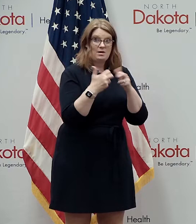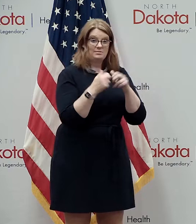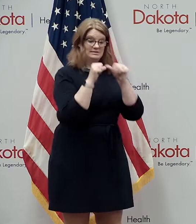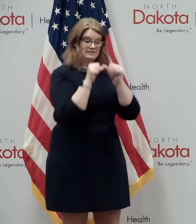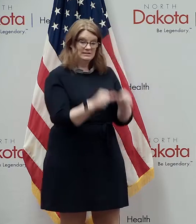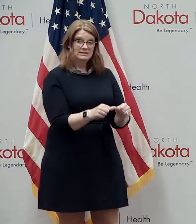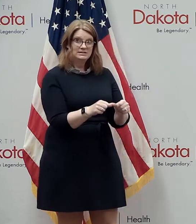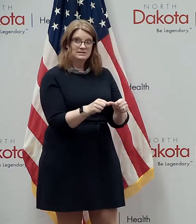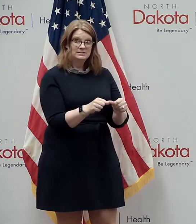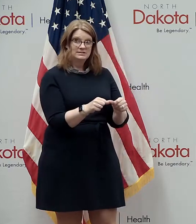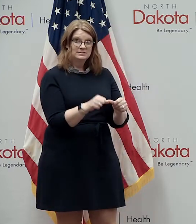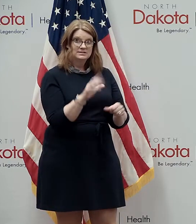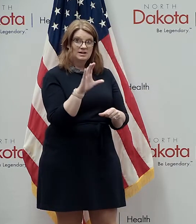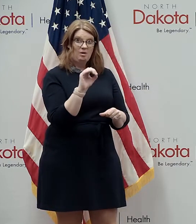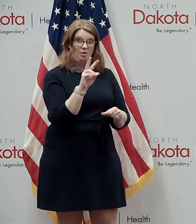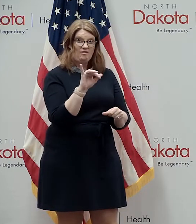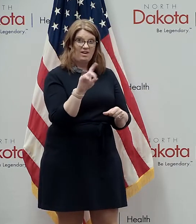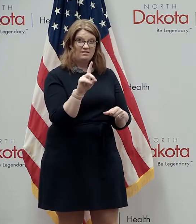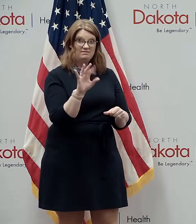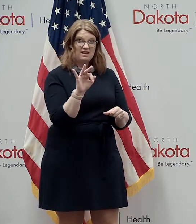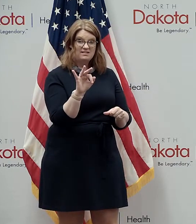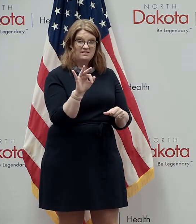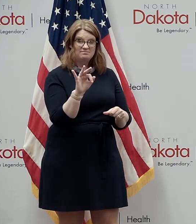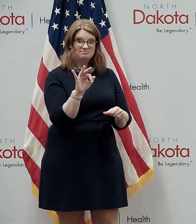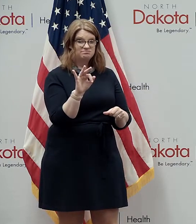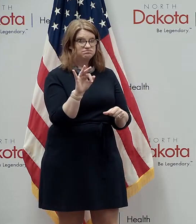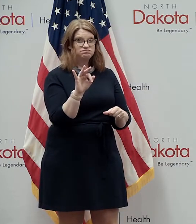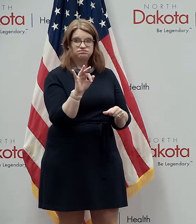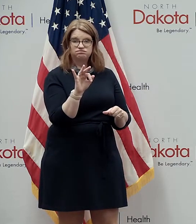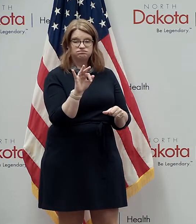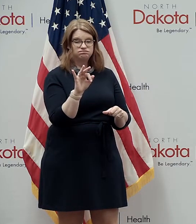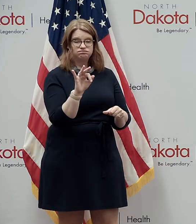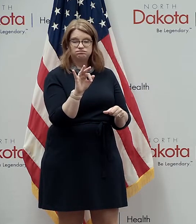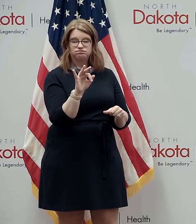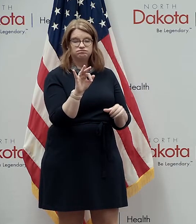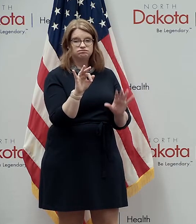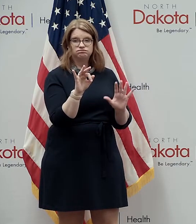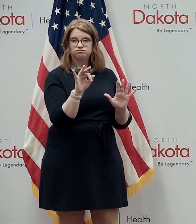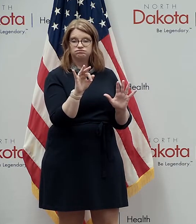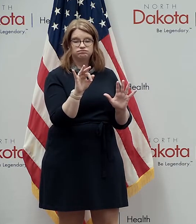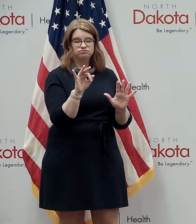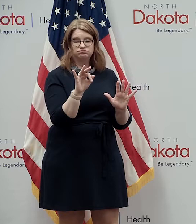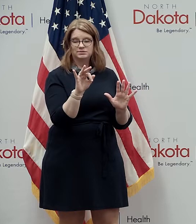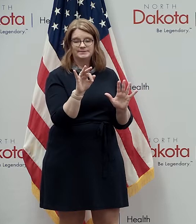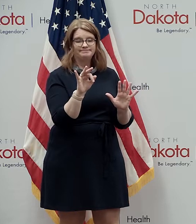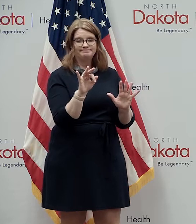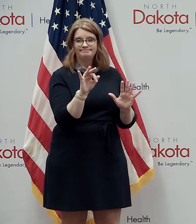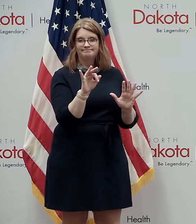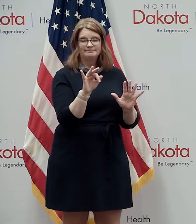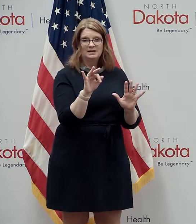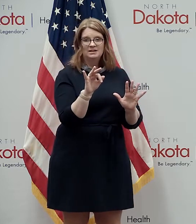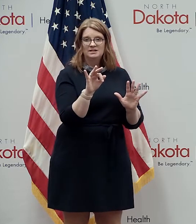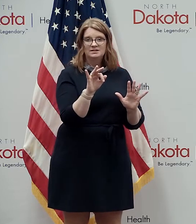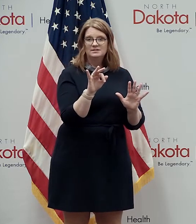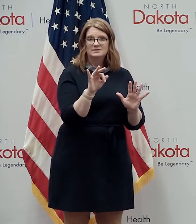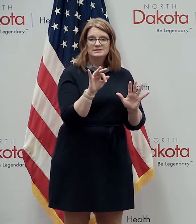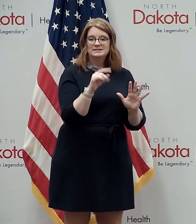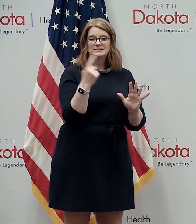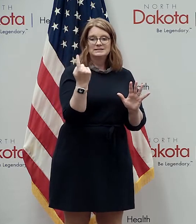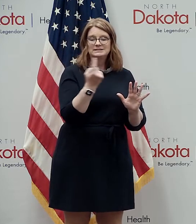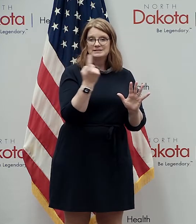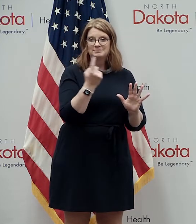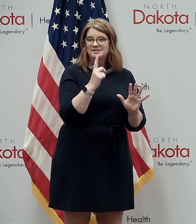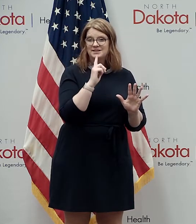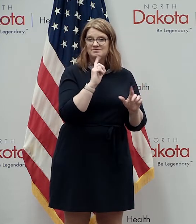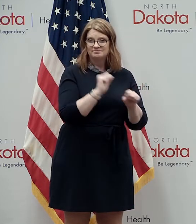is not just a something that is that you don't want to catch it is something that